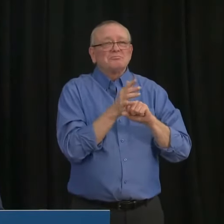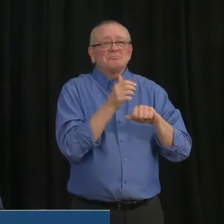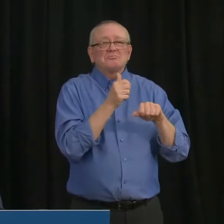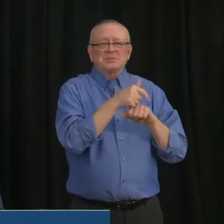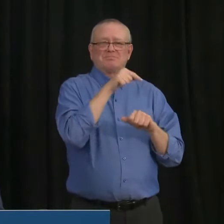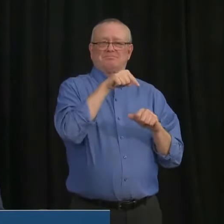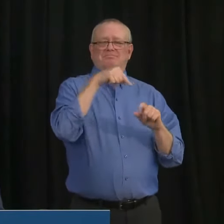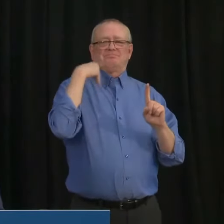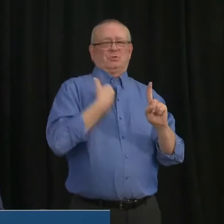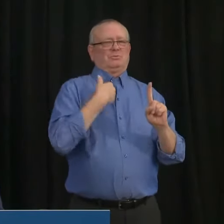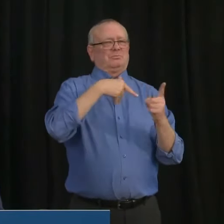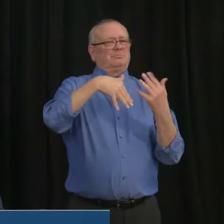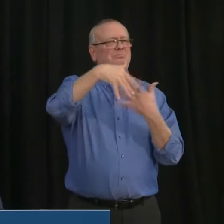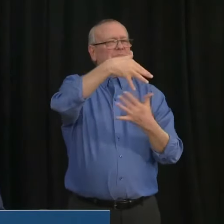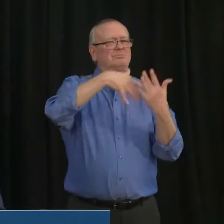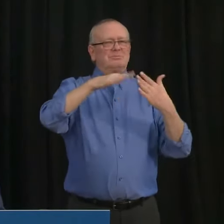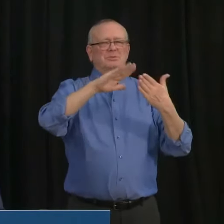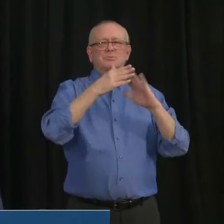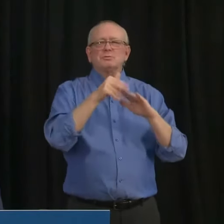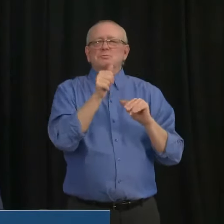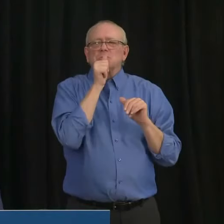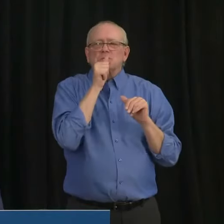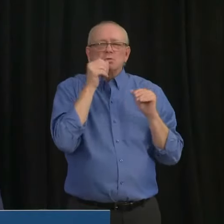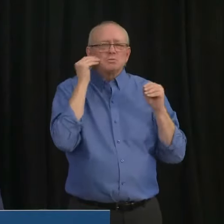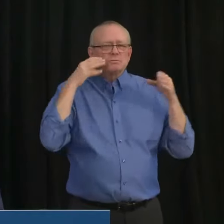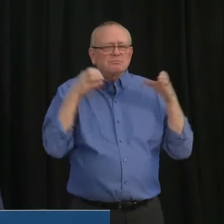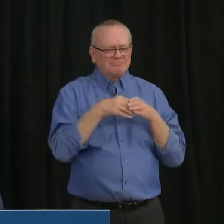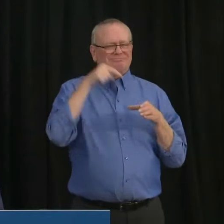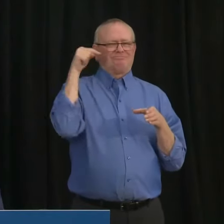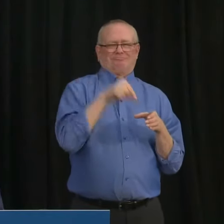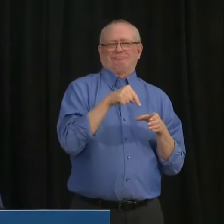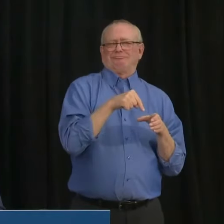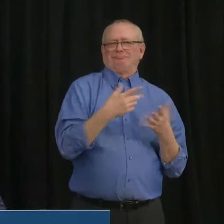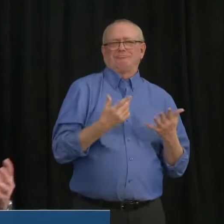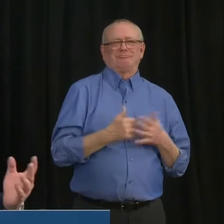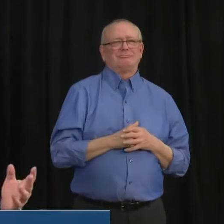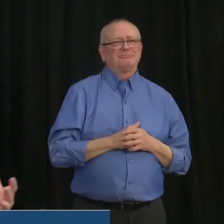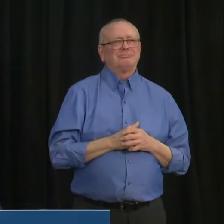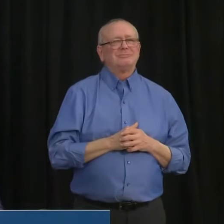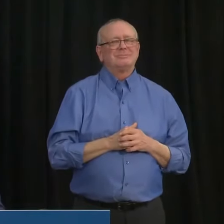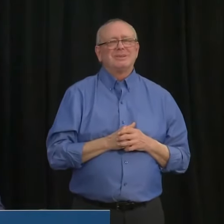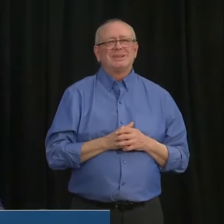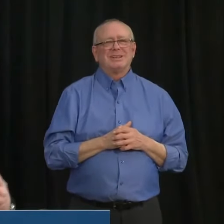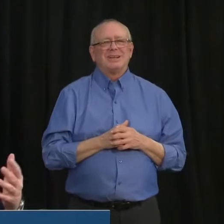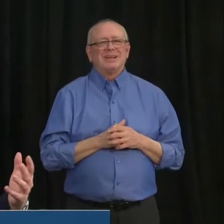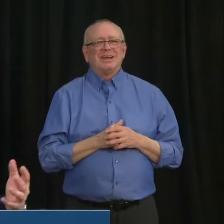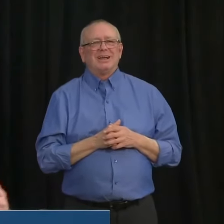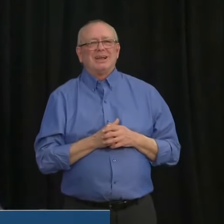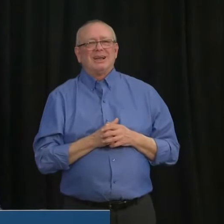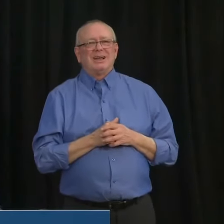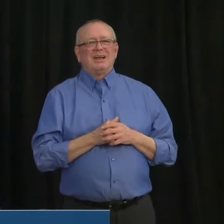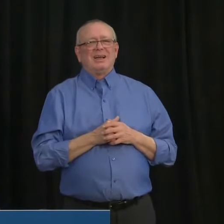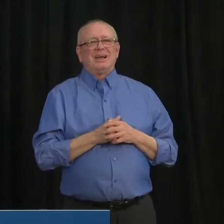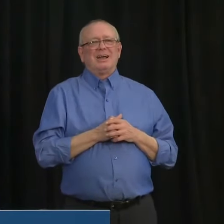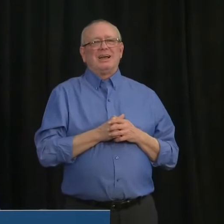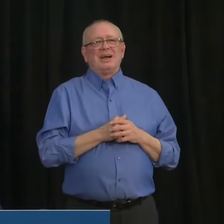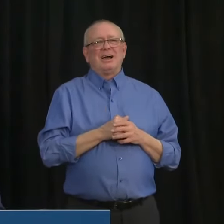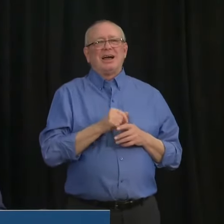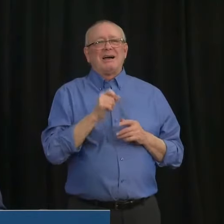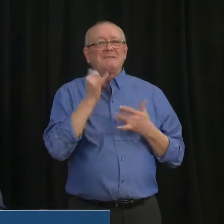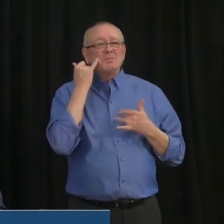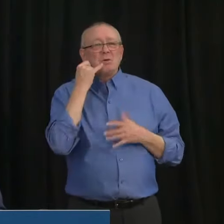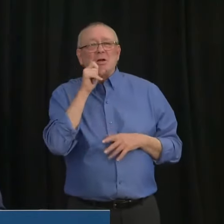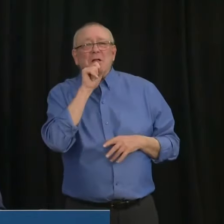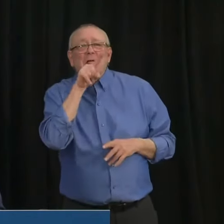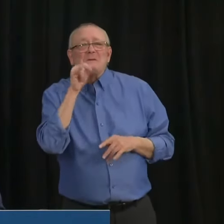enforcement is that, no, we will not be setting up a so-called snitch line. I see some other jurisdictions have done that.